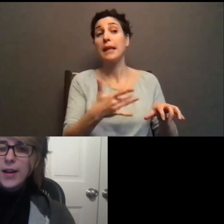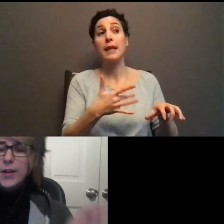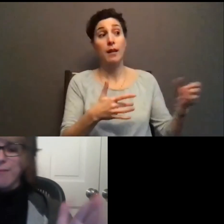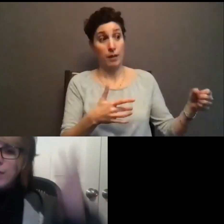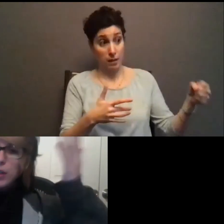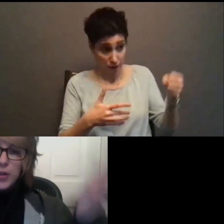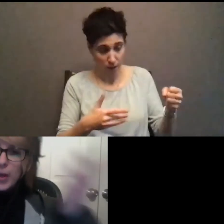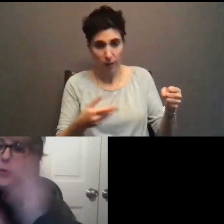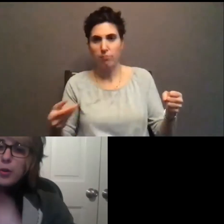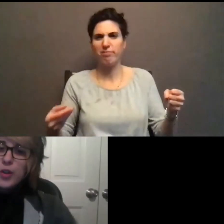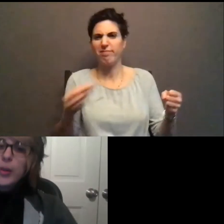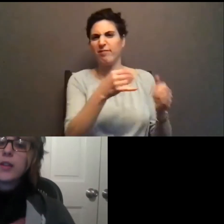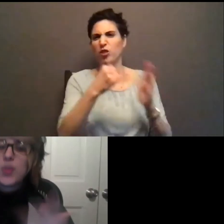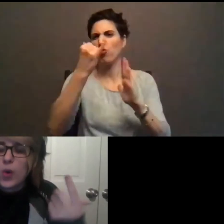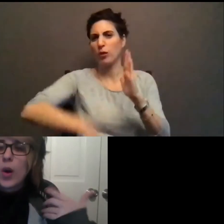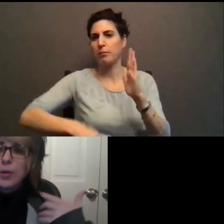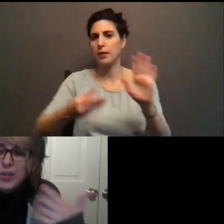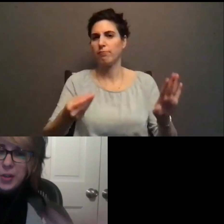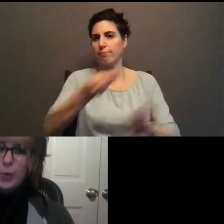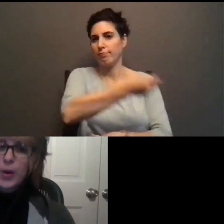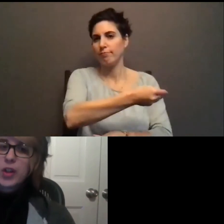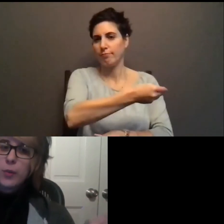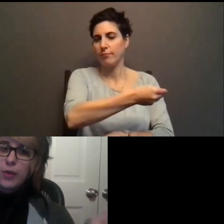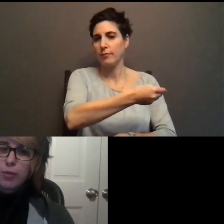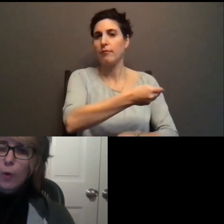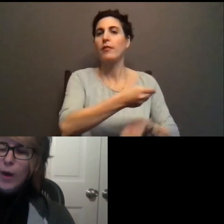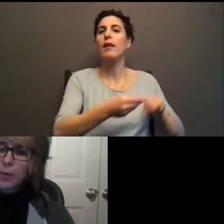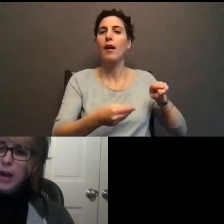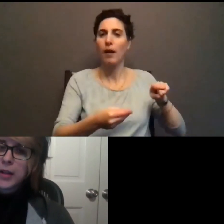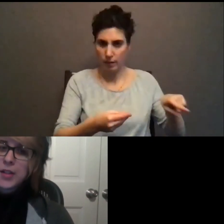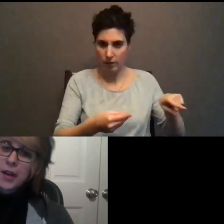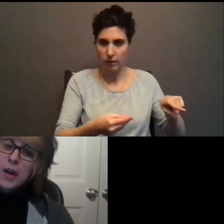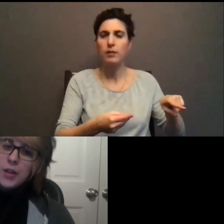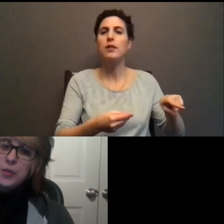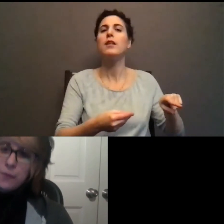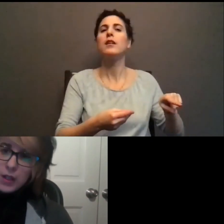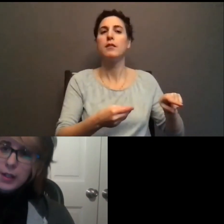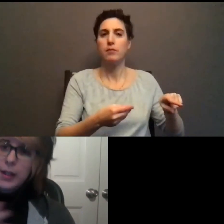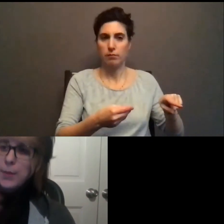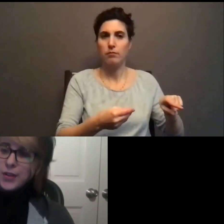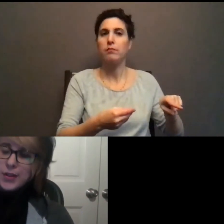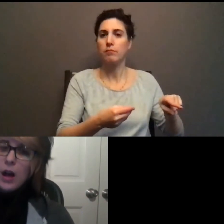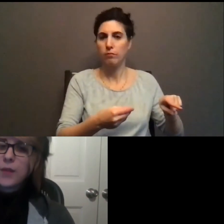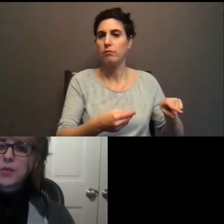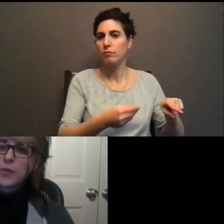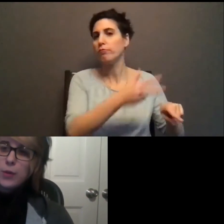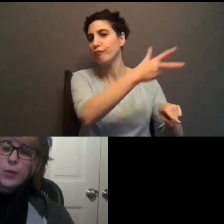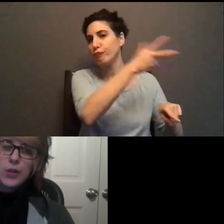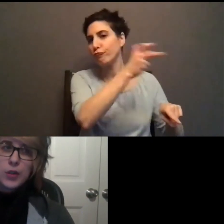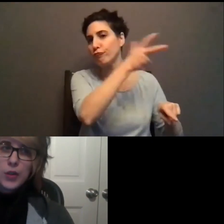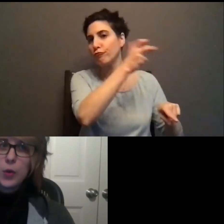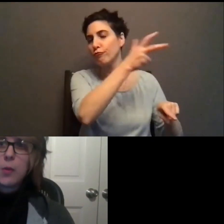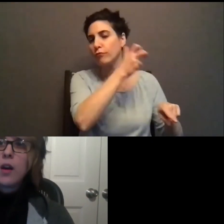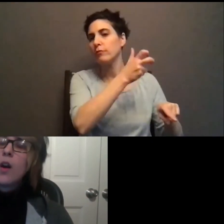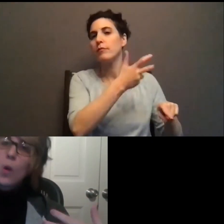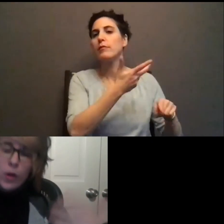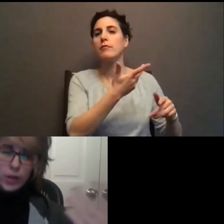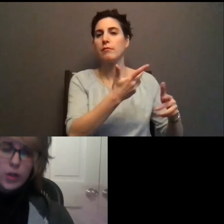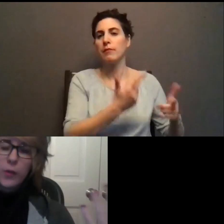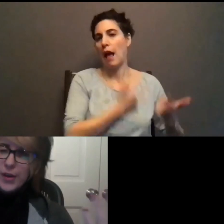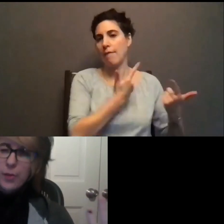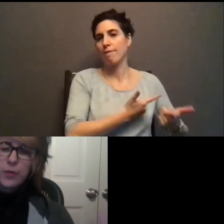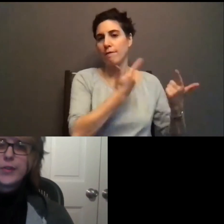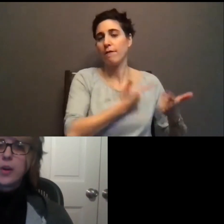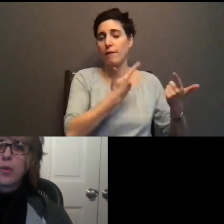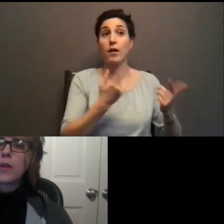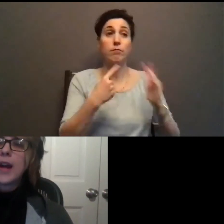and, uh, you know, depending what you're doing, this requires integration with the program client to feed captions live. if you're using zoom or,